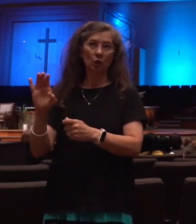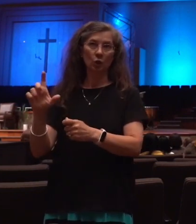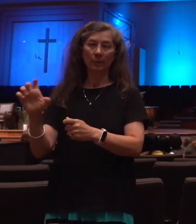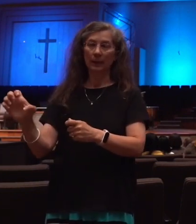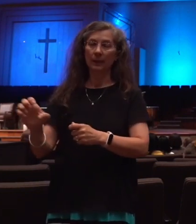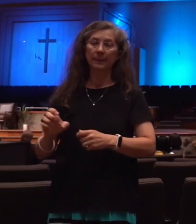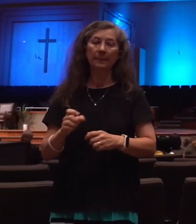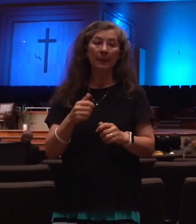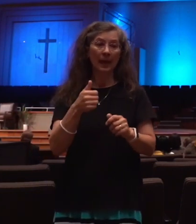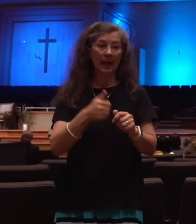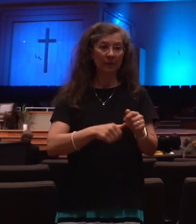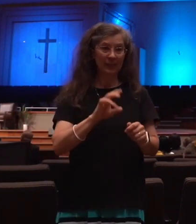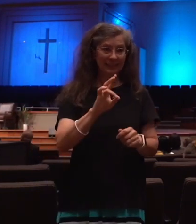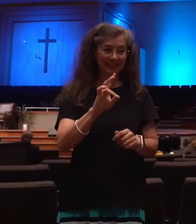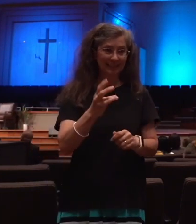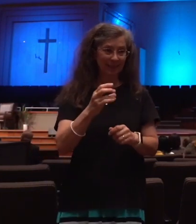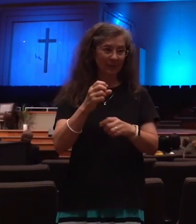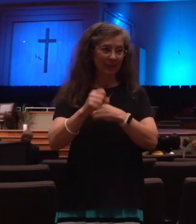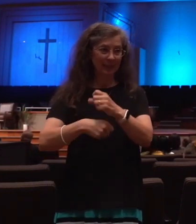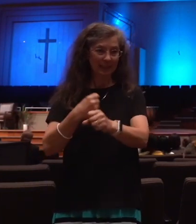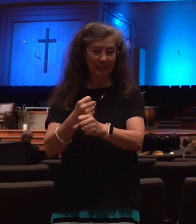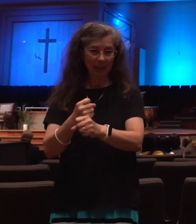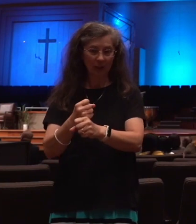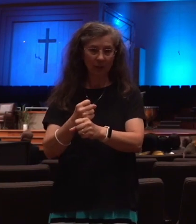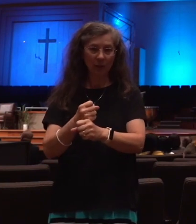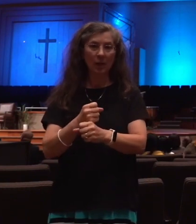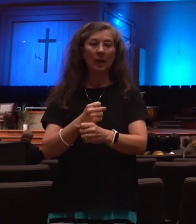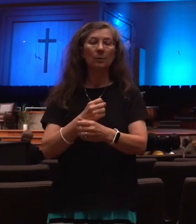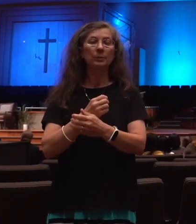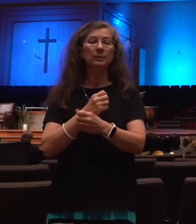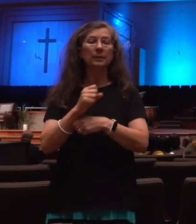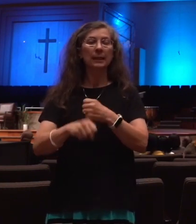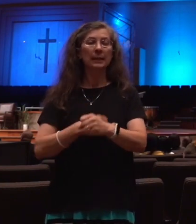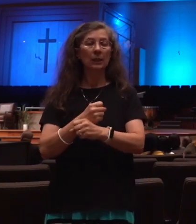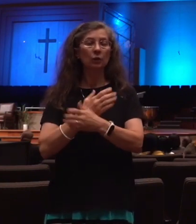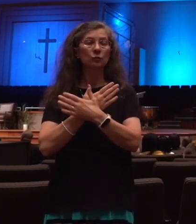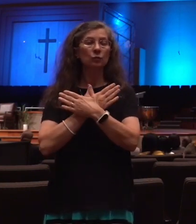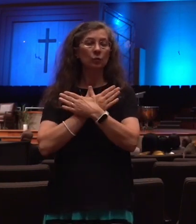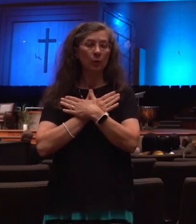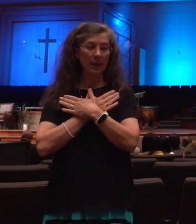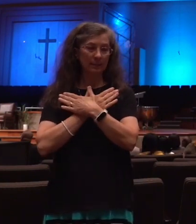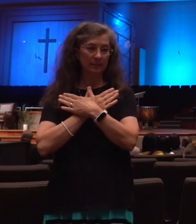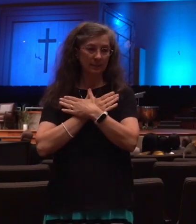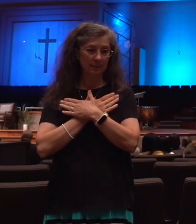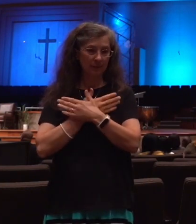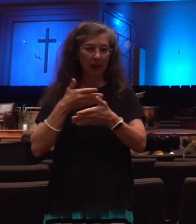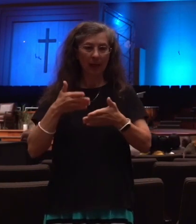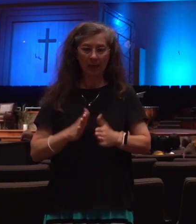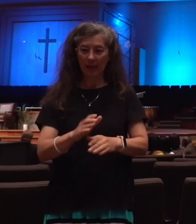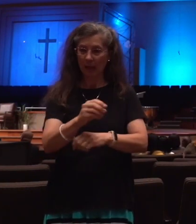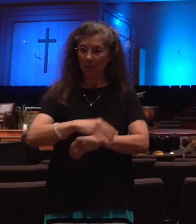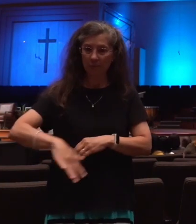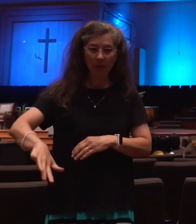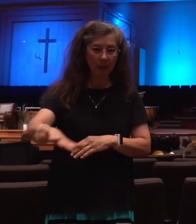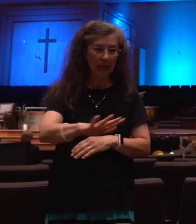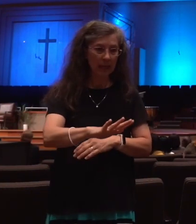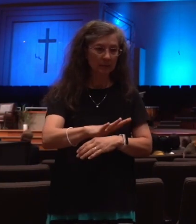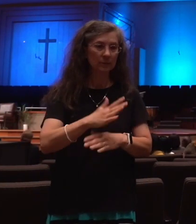seventh year was a Sabbath year, and they were to let the land rest for that year. So that's the